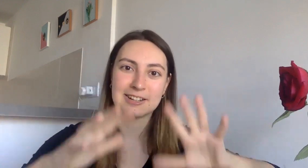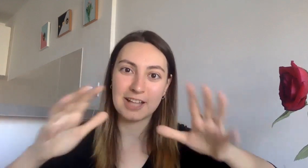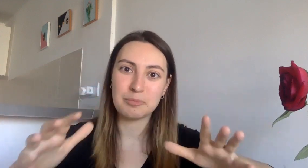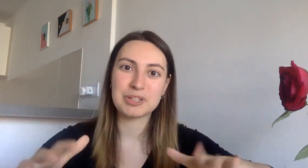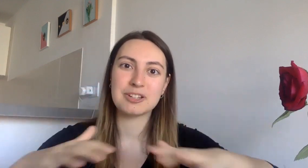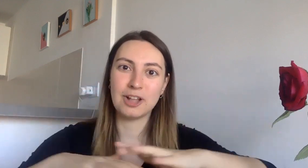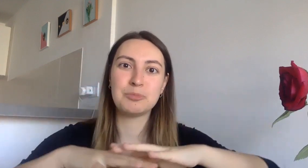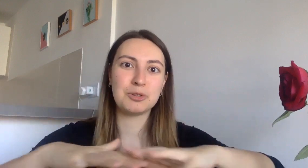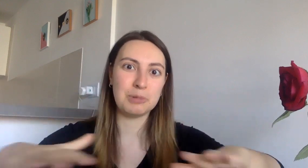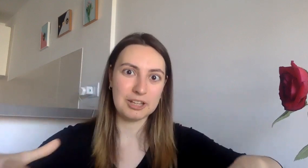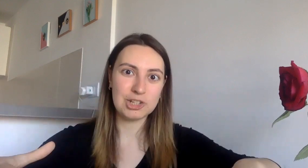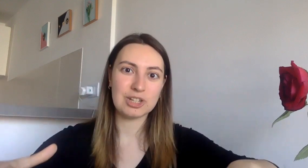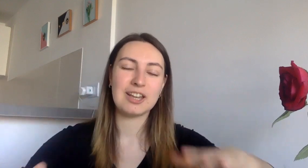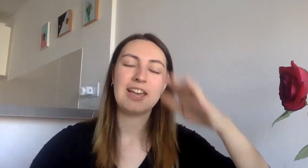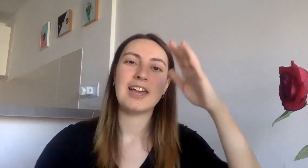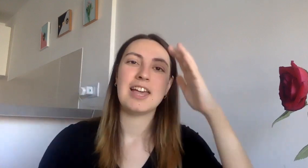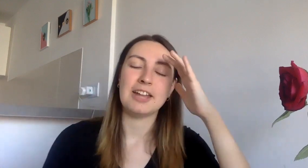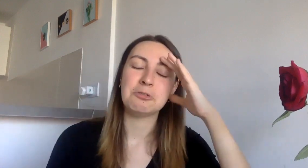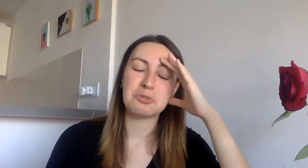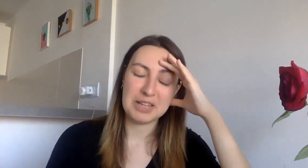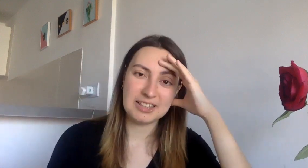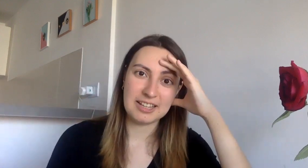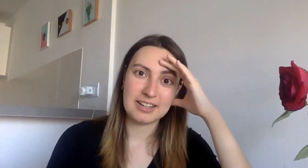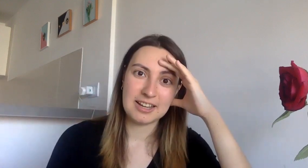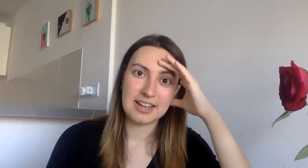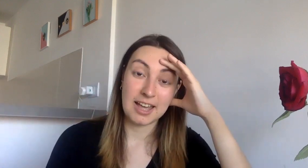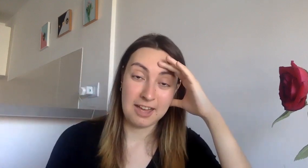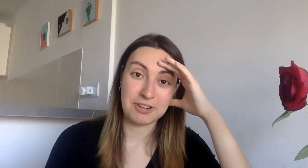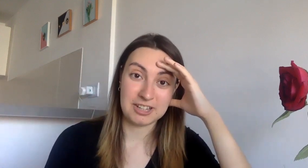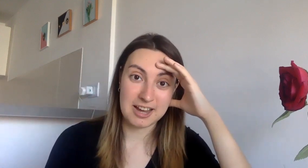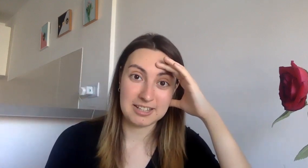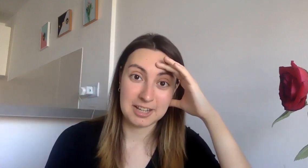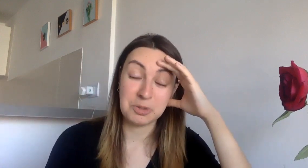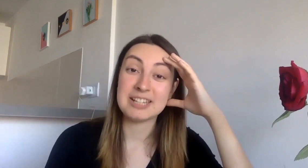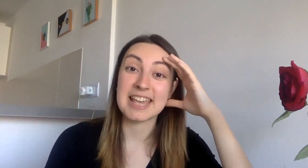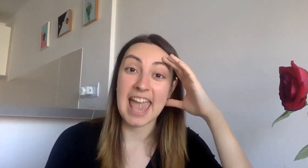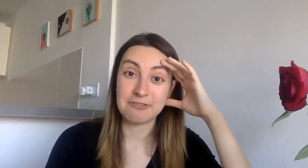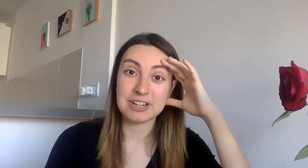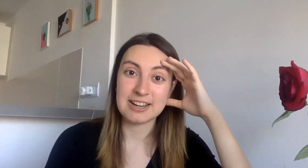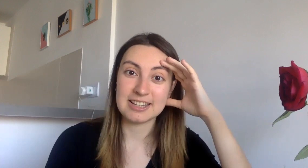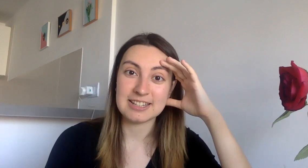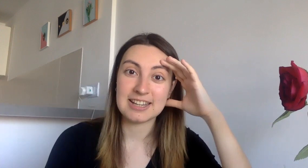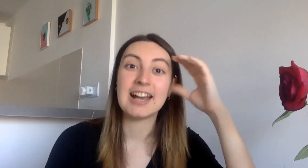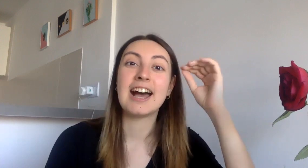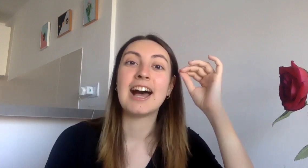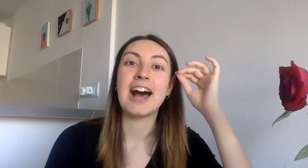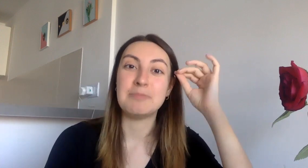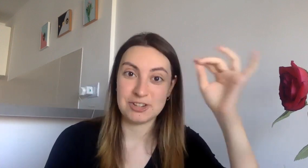clubs clubs on the beach and we would spend there every night and when i say every night i'm literally